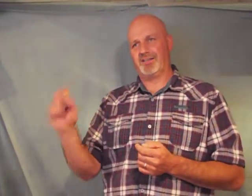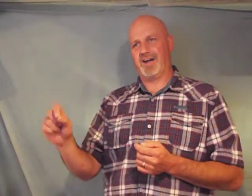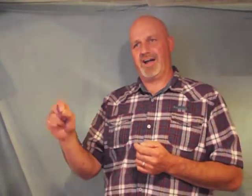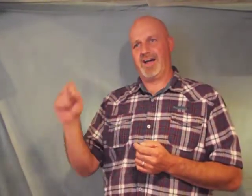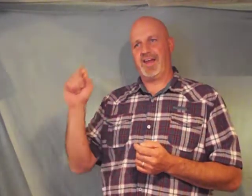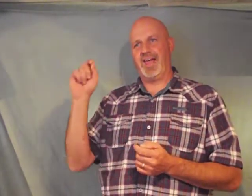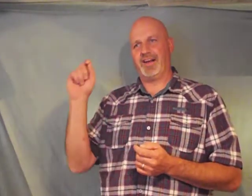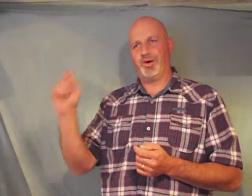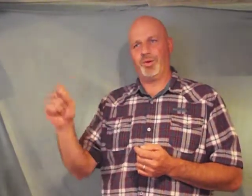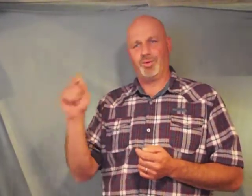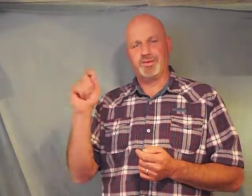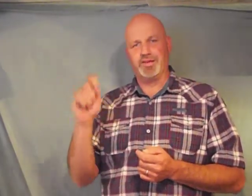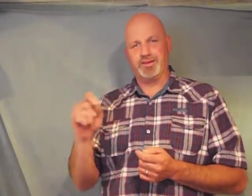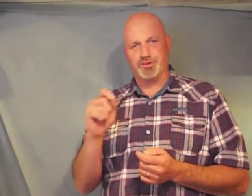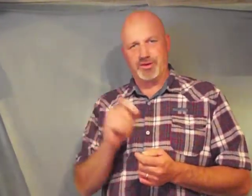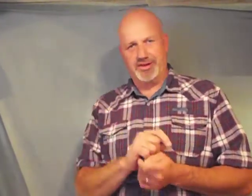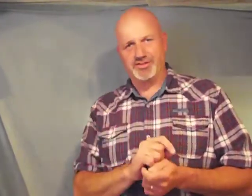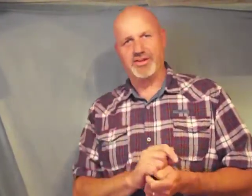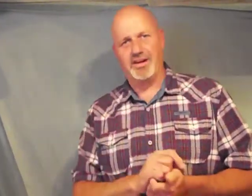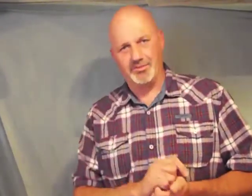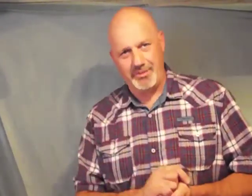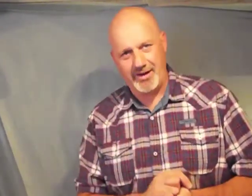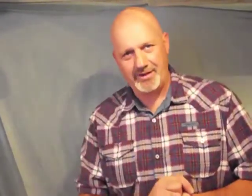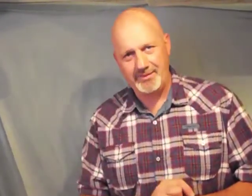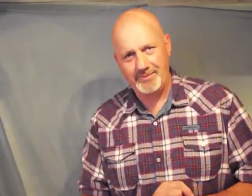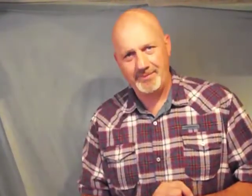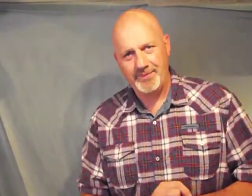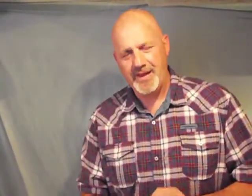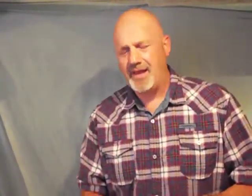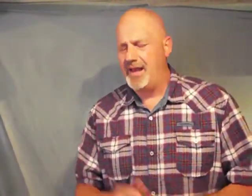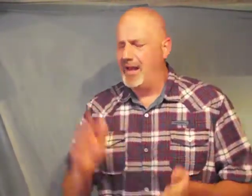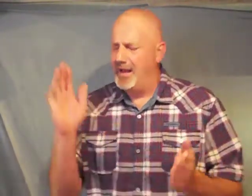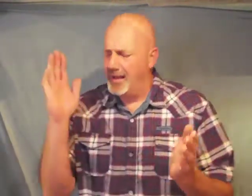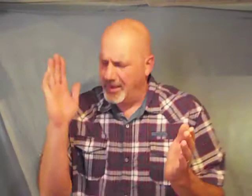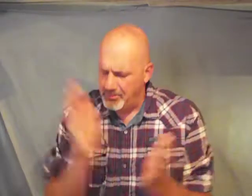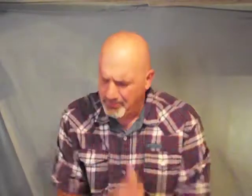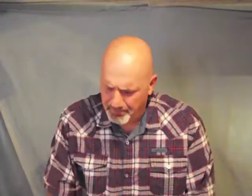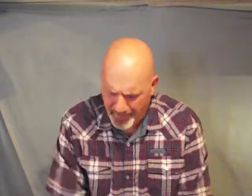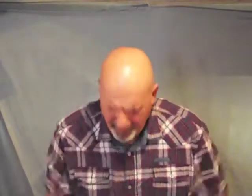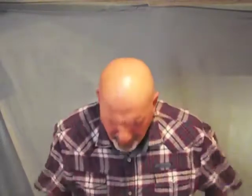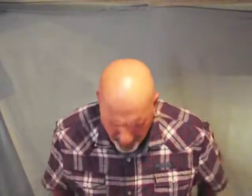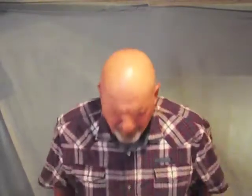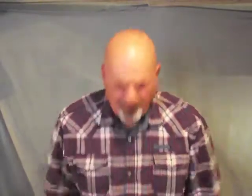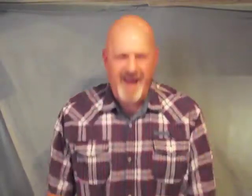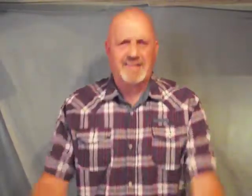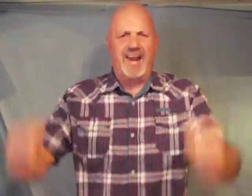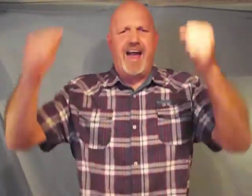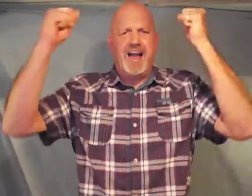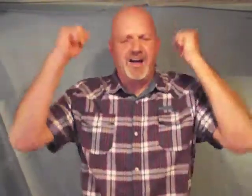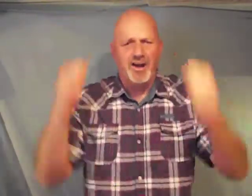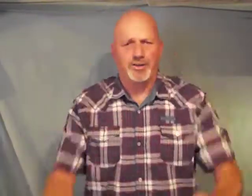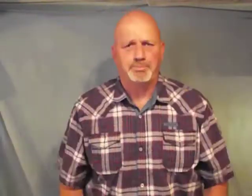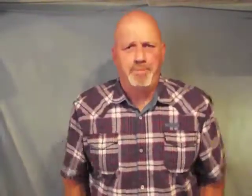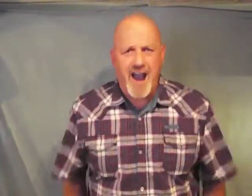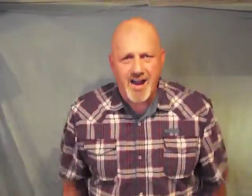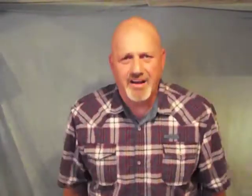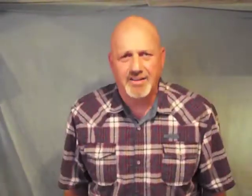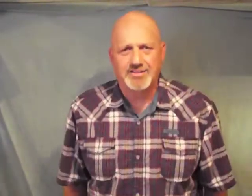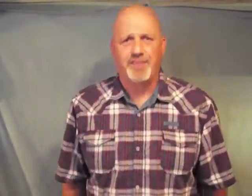God and hold to the tradition of men people break down those barriers of